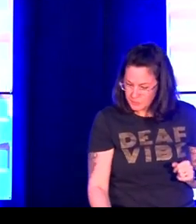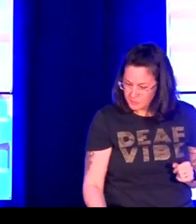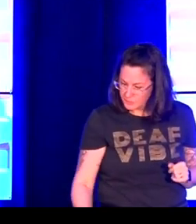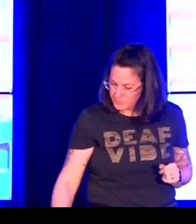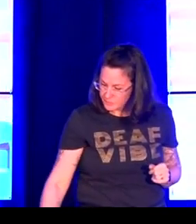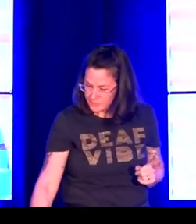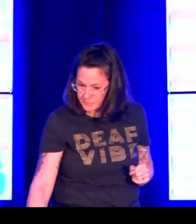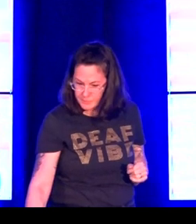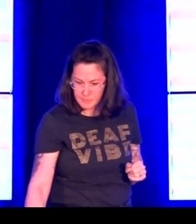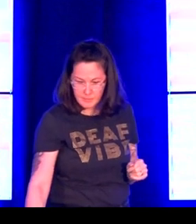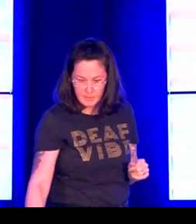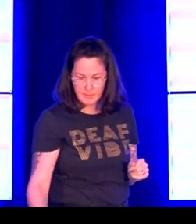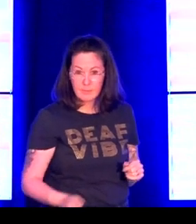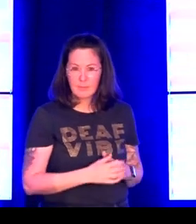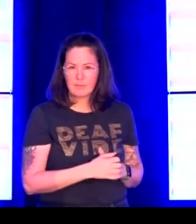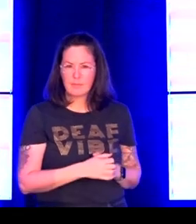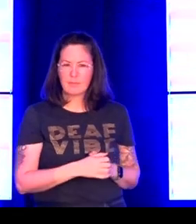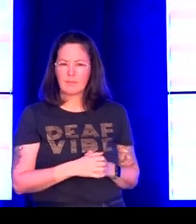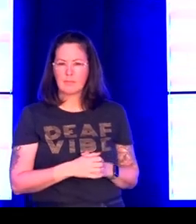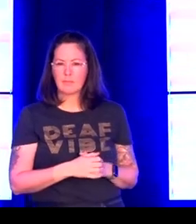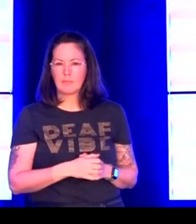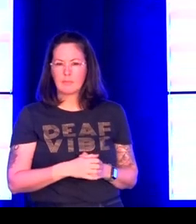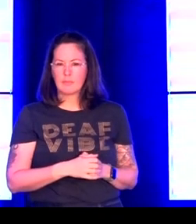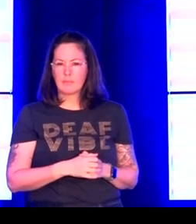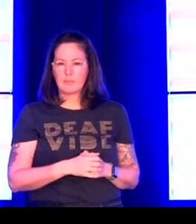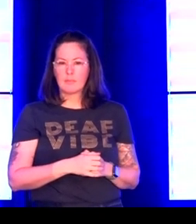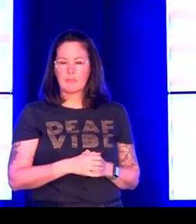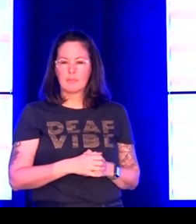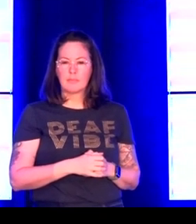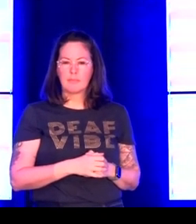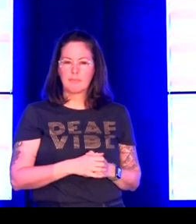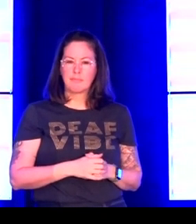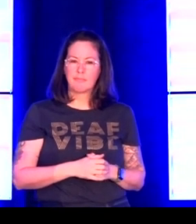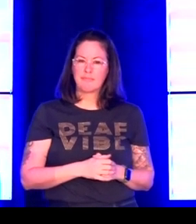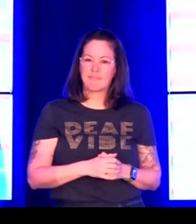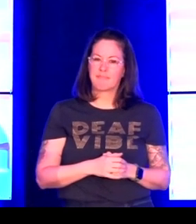and considers himself and is a part of the Philadelphia deaf community